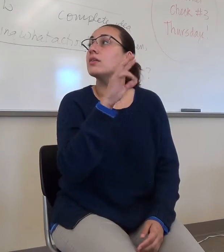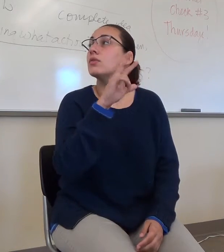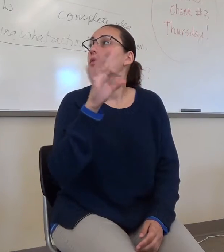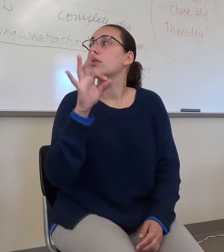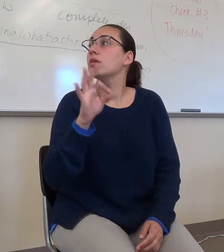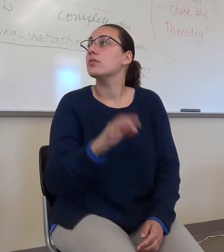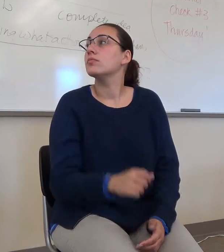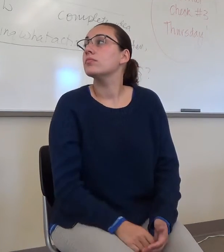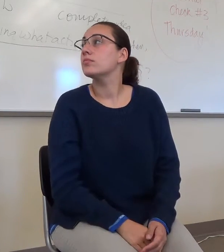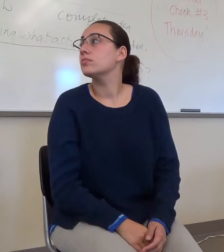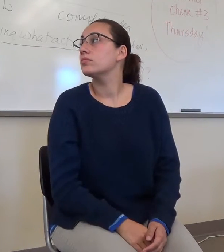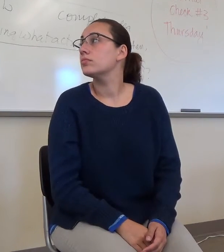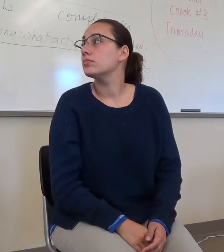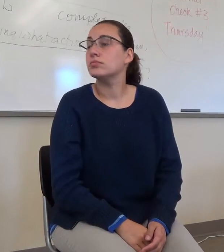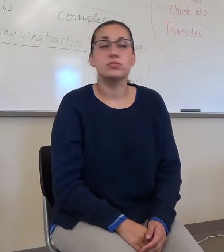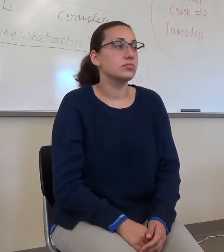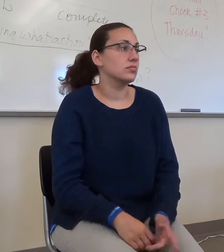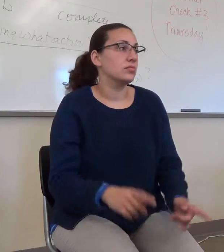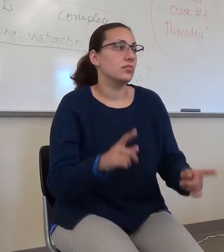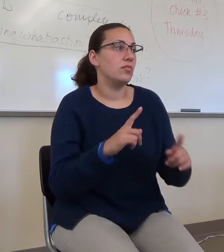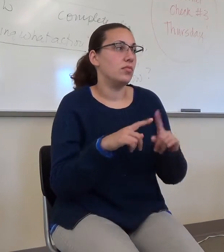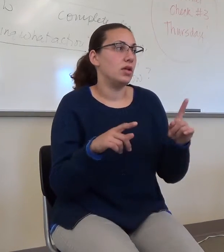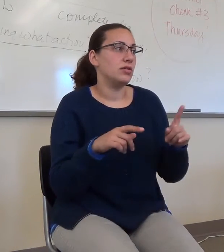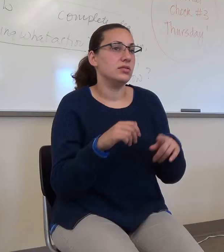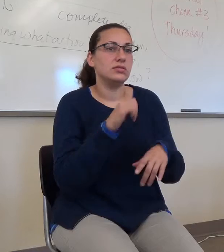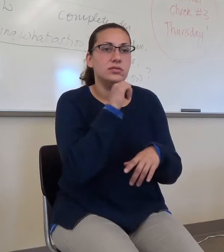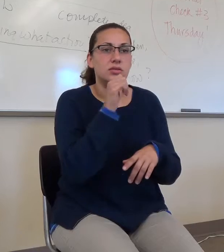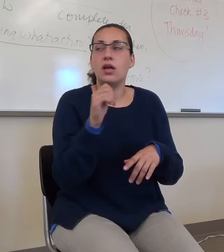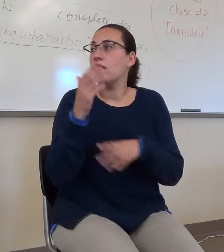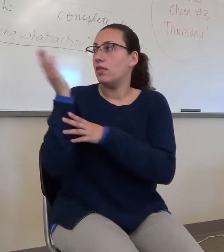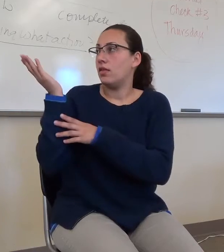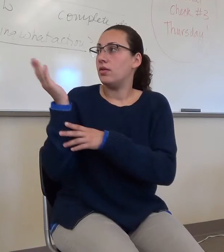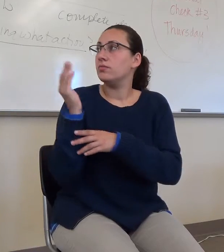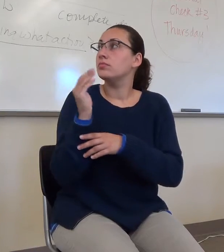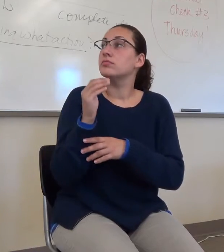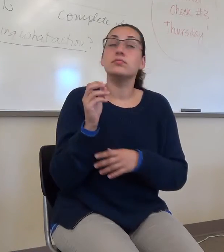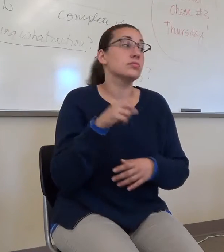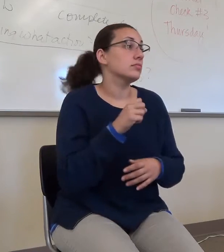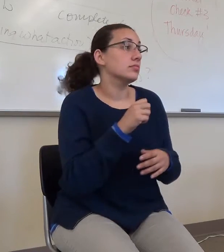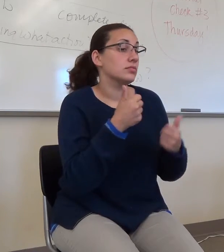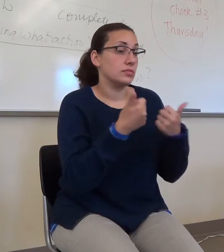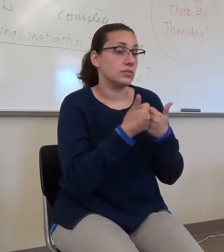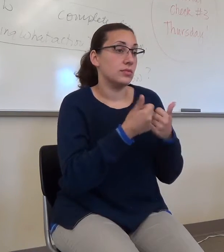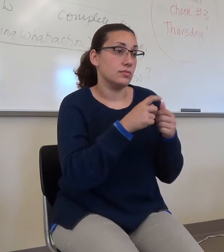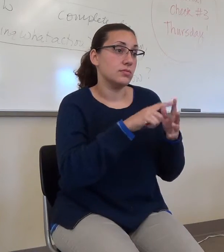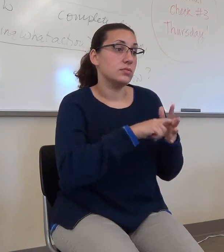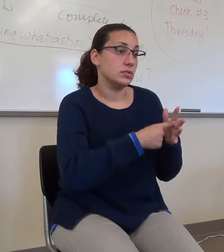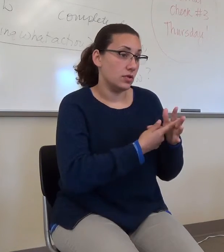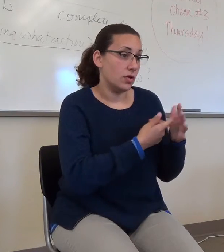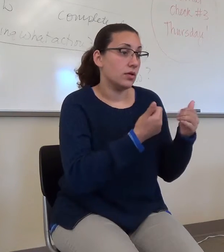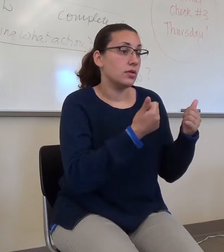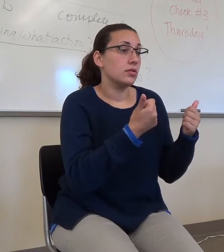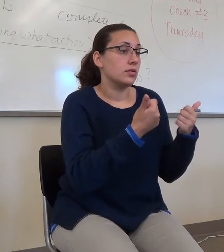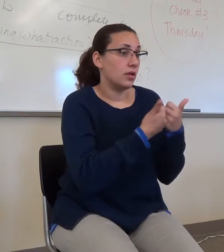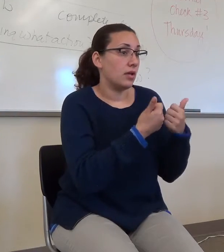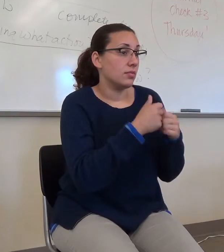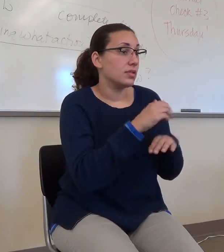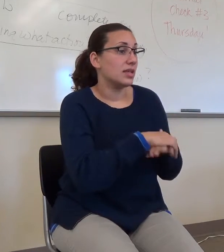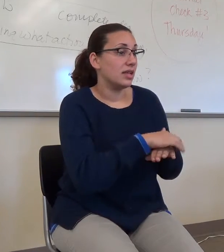But that doesn't have this part. It was started as an English game called Grounders. But, if